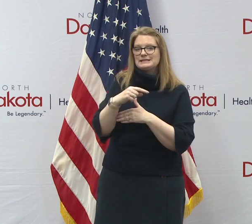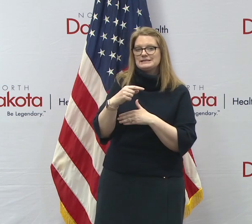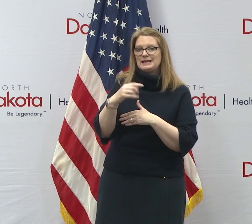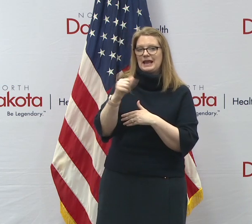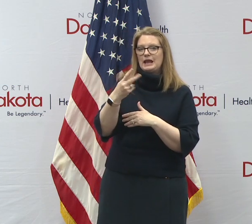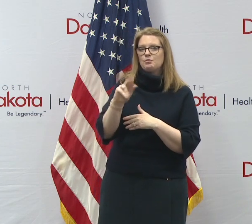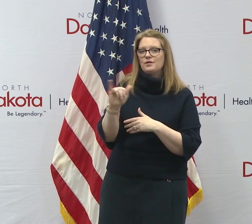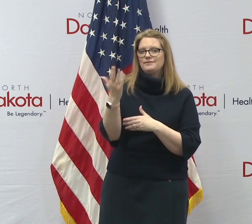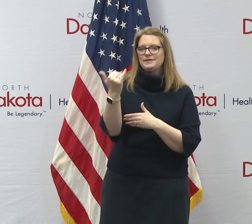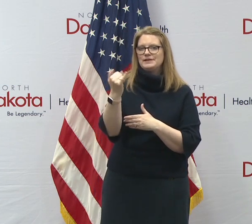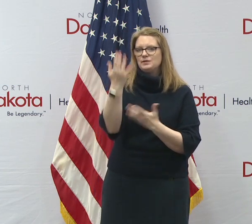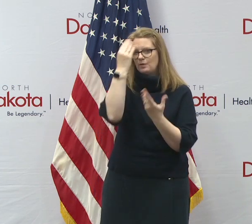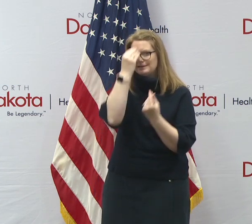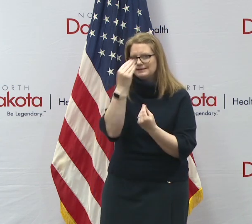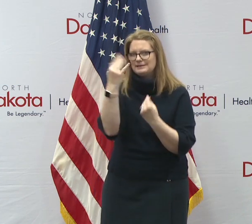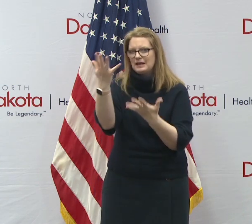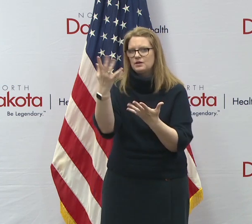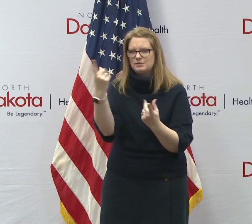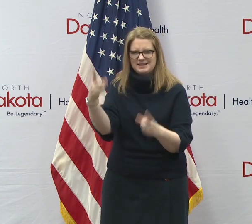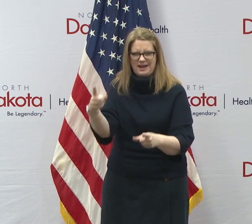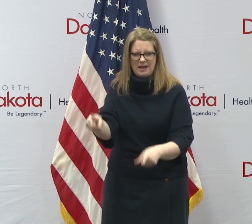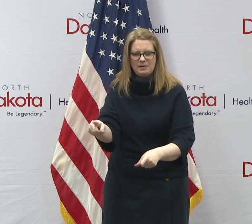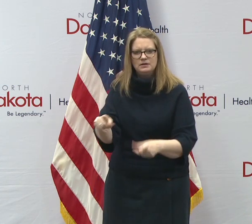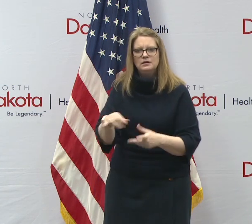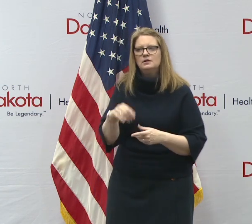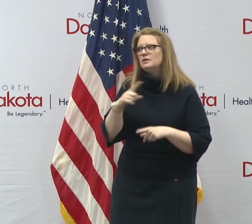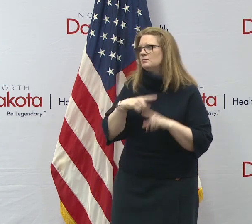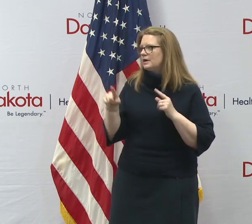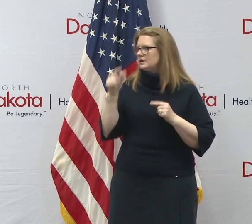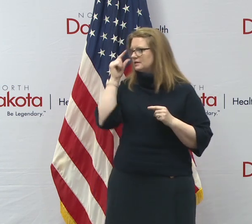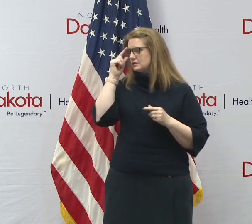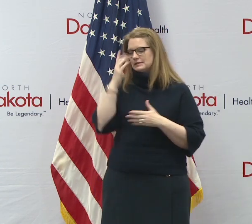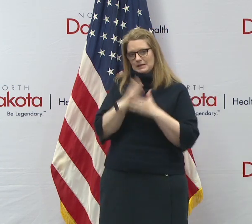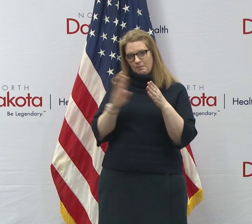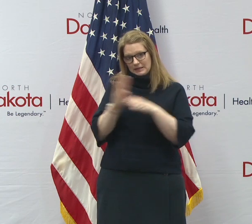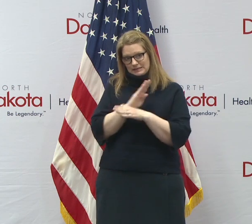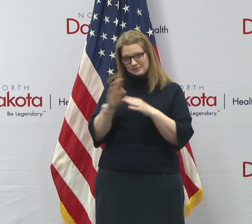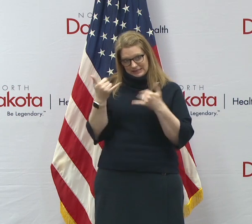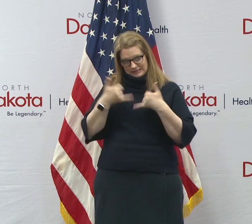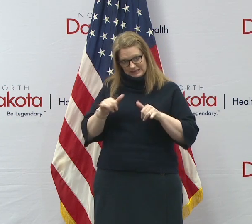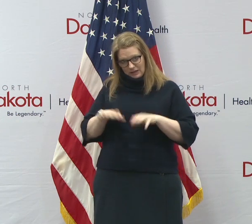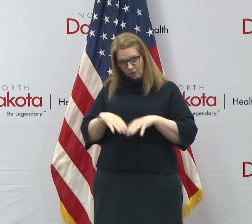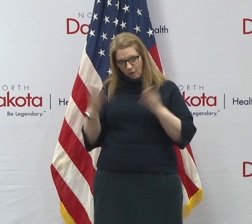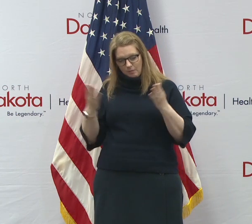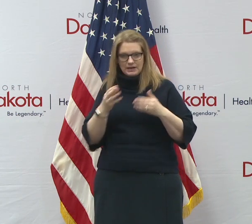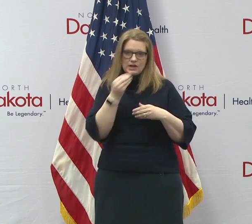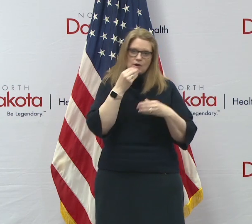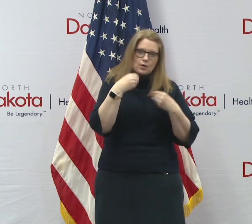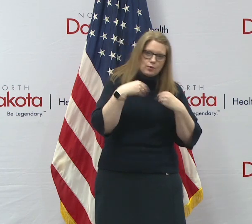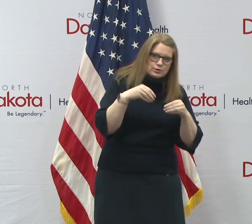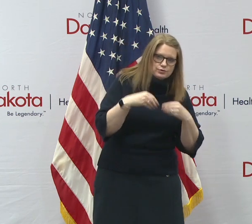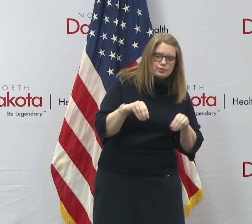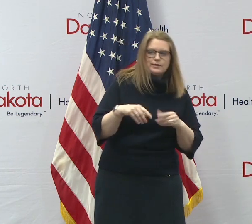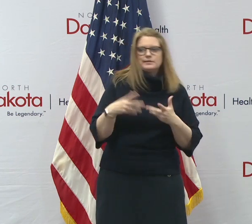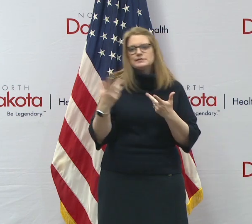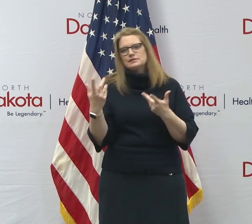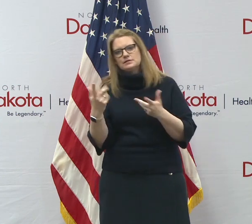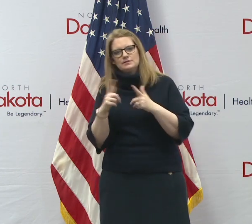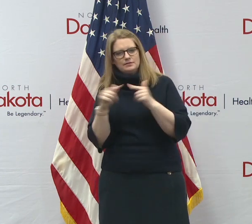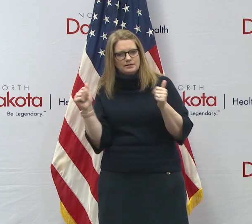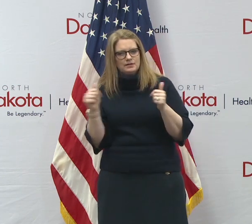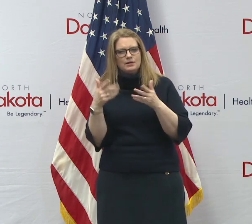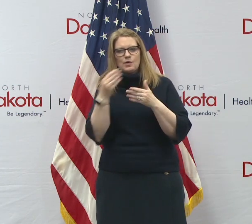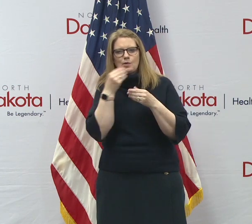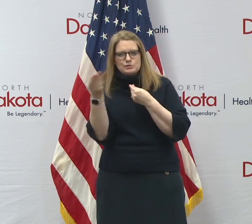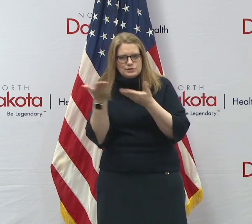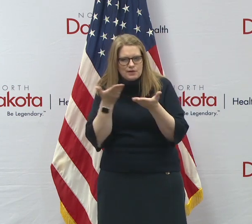15th. Uh, but many businesses that are essential do remain open, especially grocery stores, supermarket, big box stores with grocery